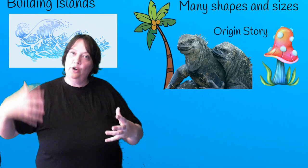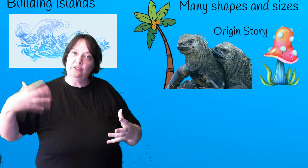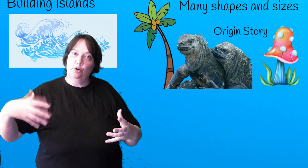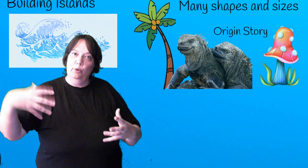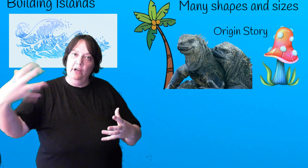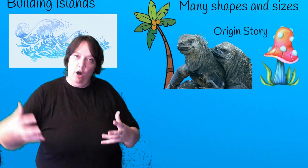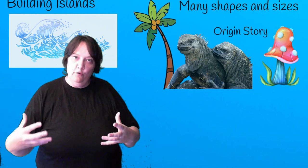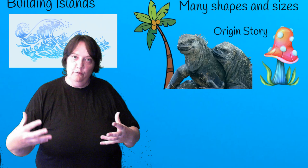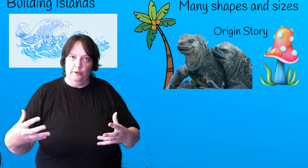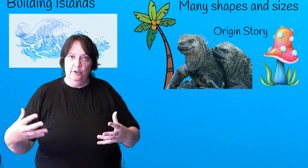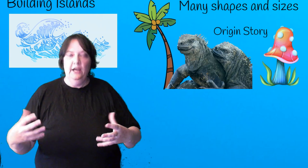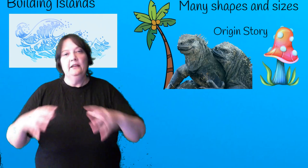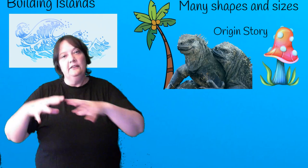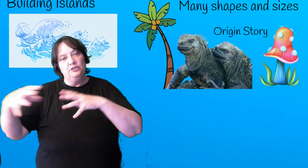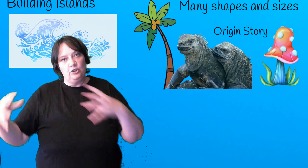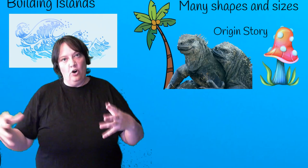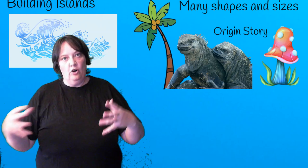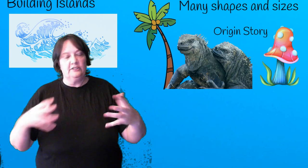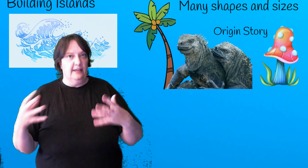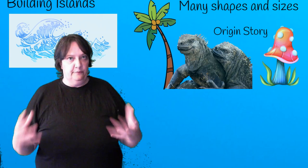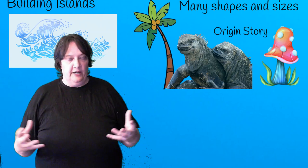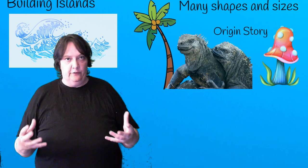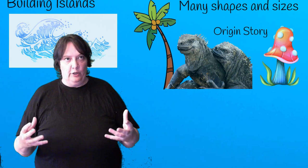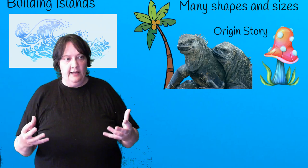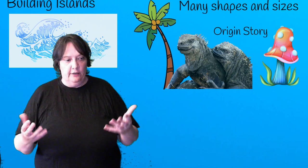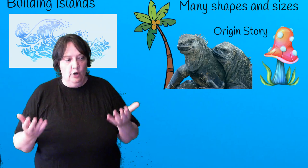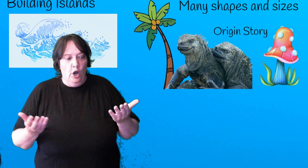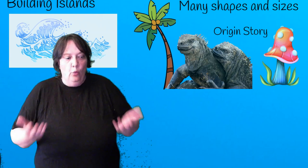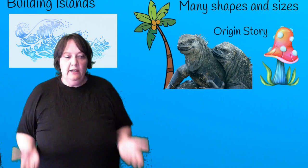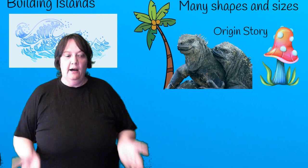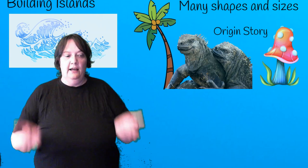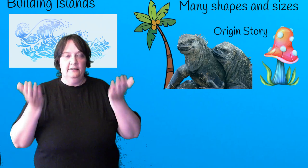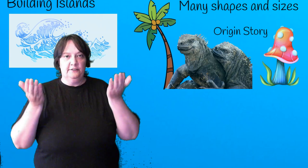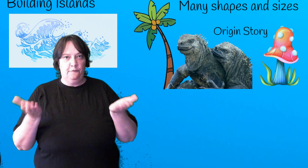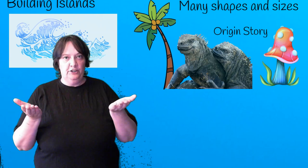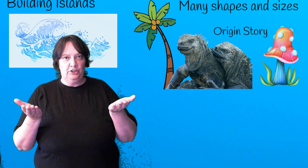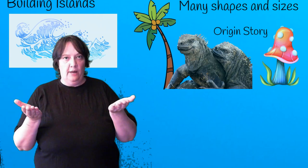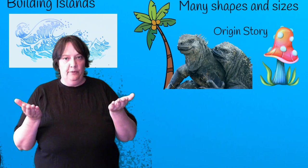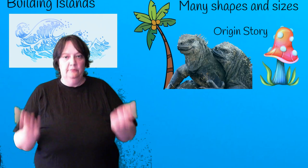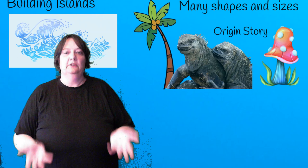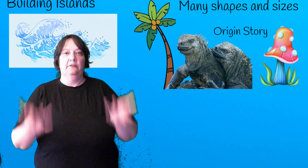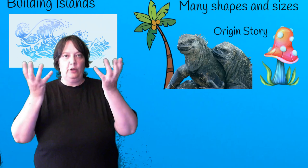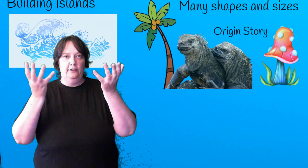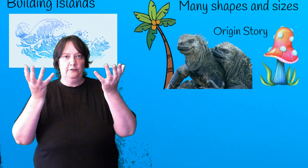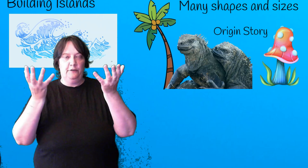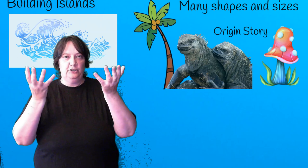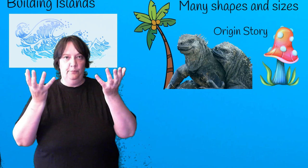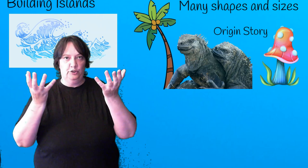has grown over the scars left by the volcano. When an island is fresh up and a volcano is freshly pushed